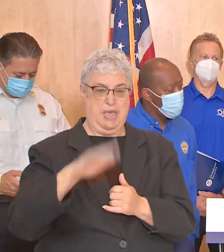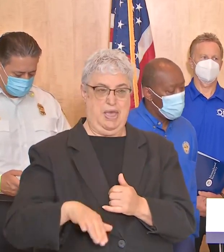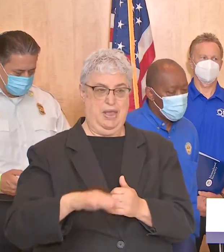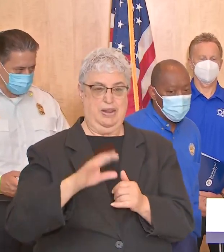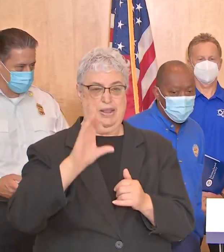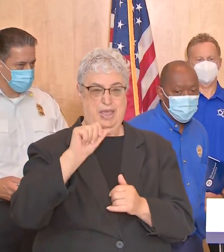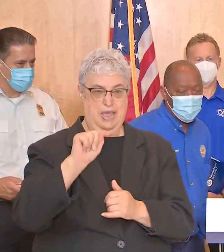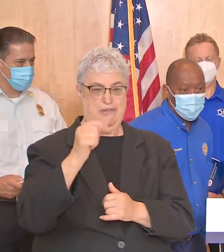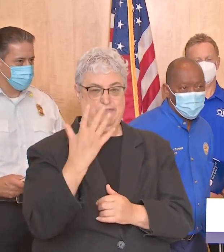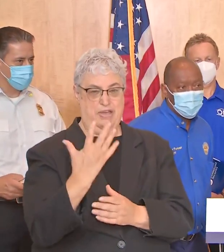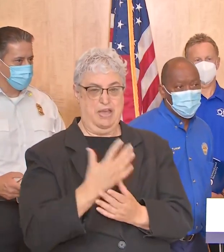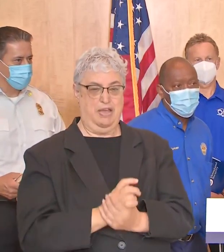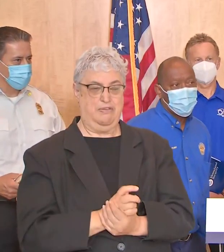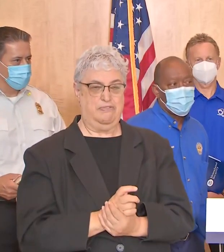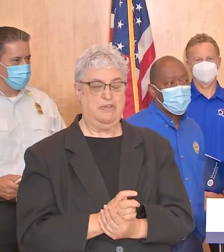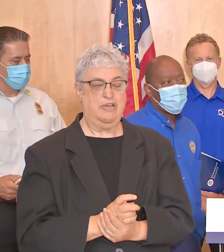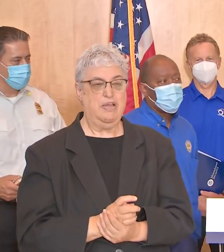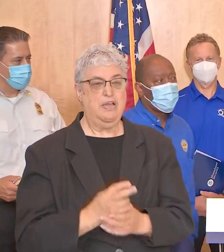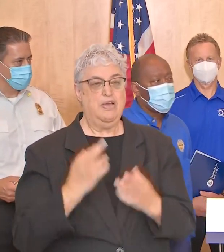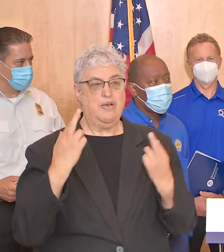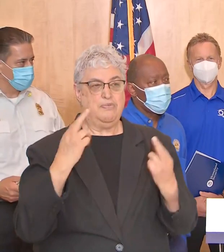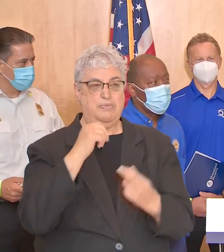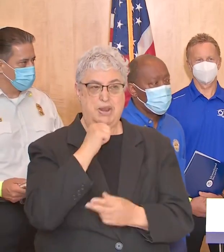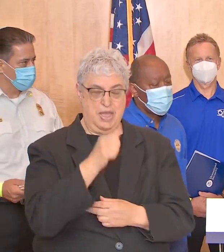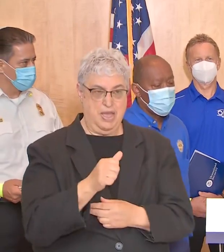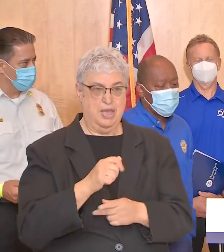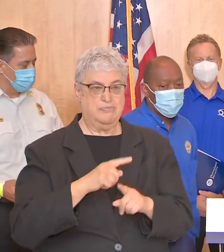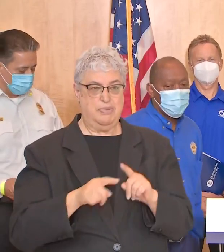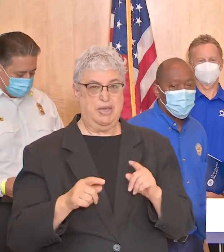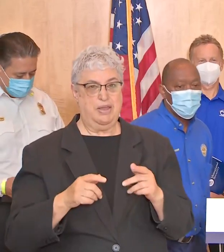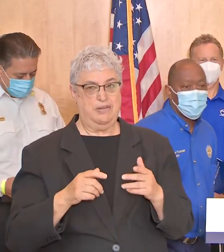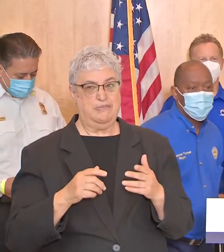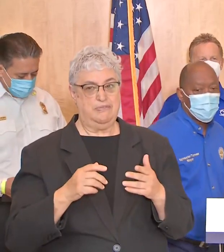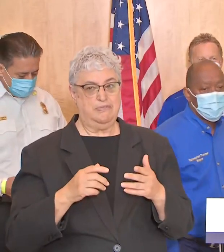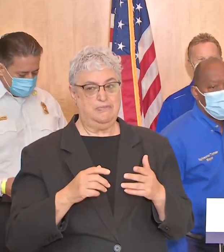devastating and i hope not but it is an active hurricane season